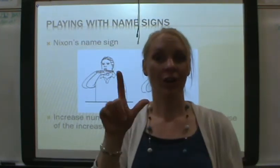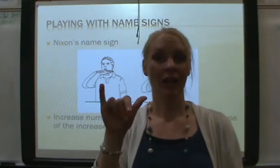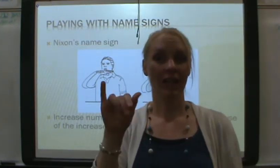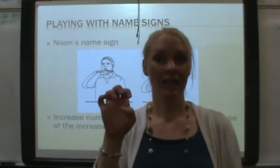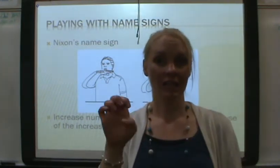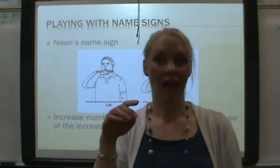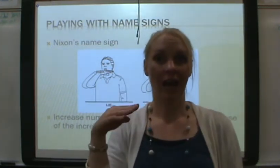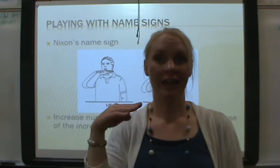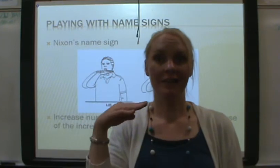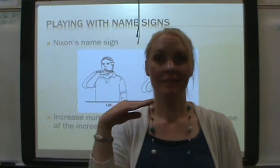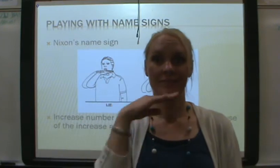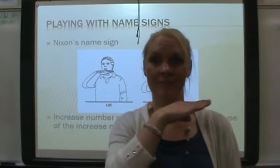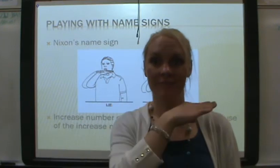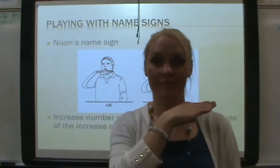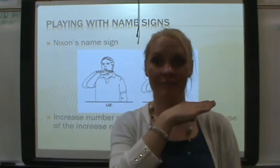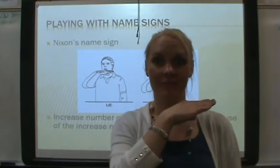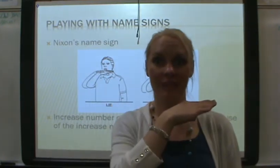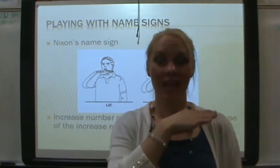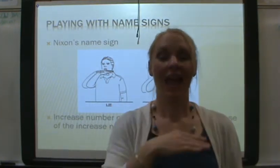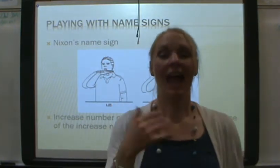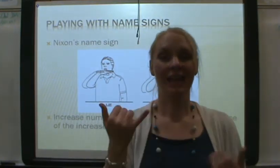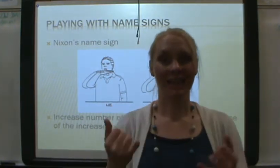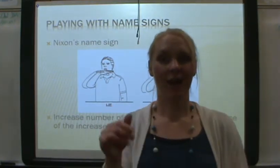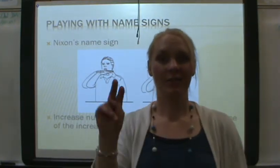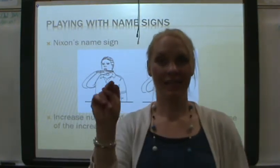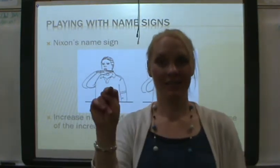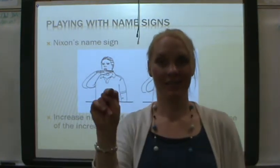lie. And now, Nixon.